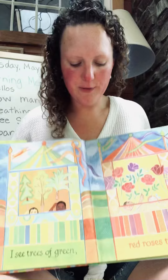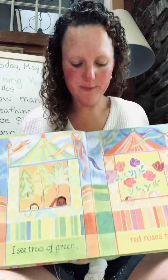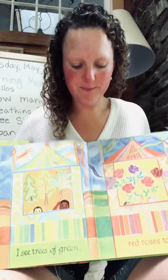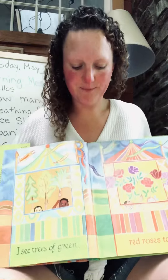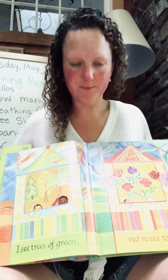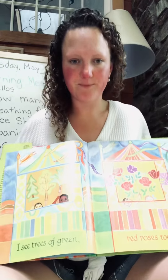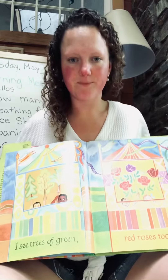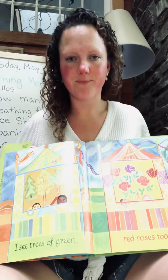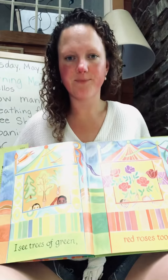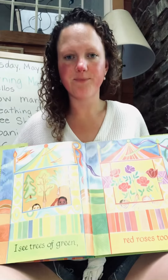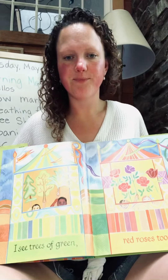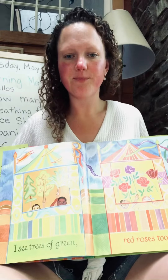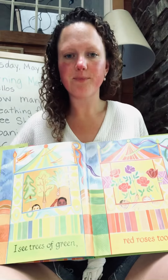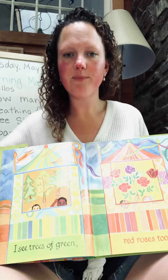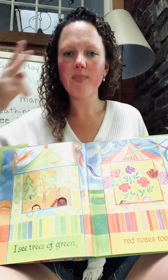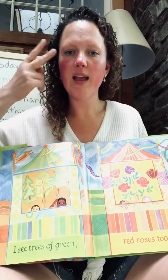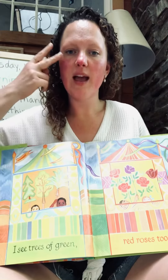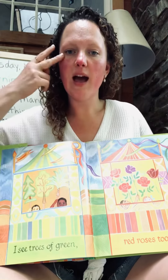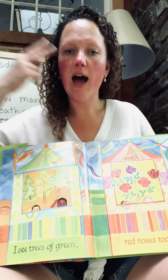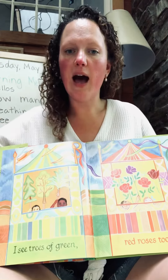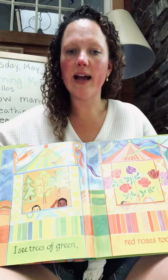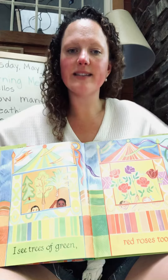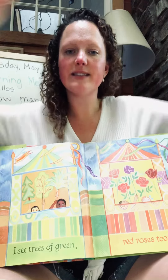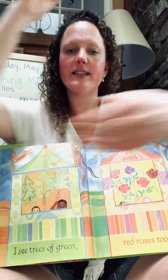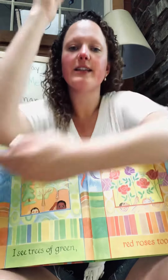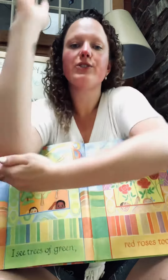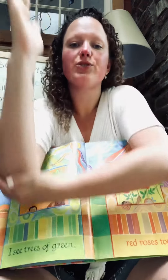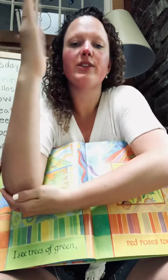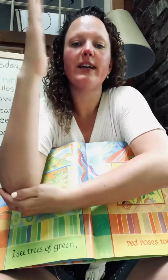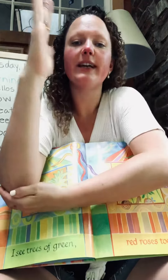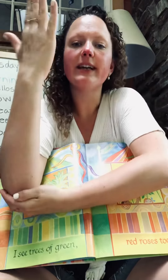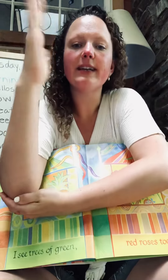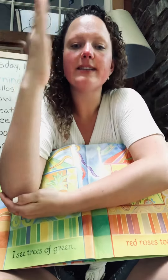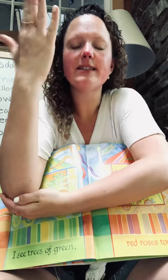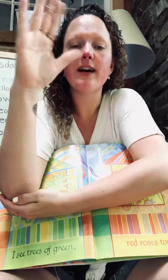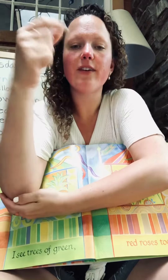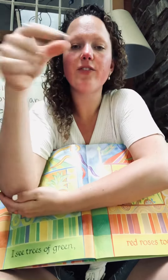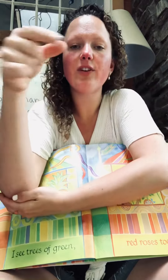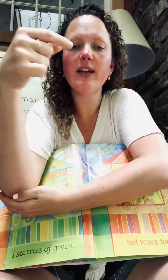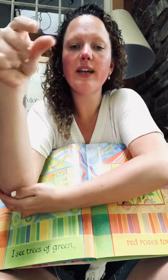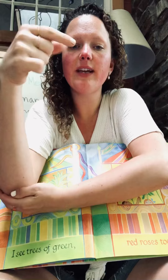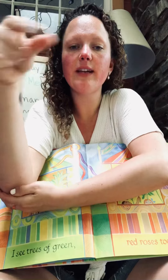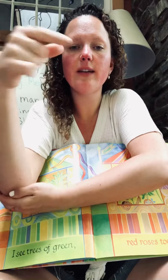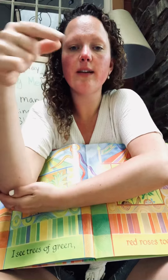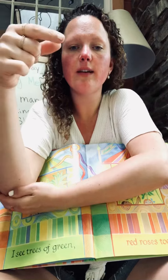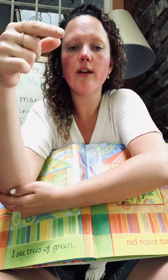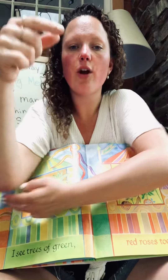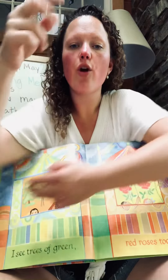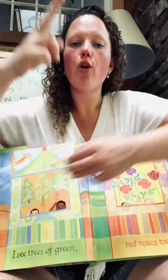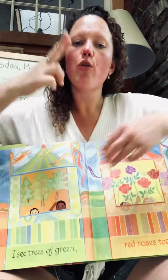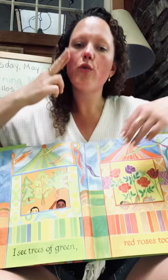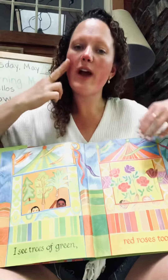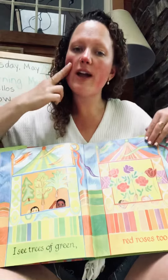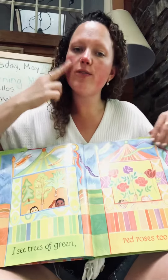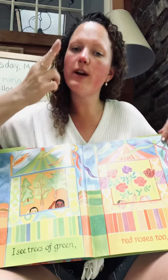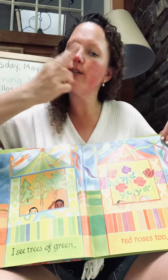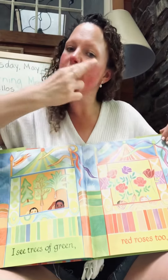I see trees of green, red roses